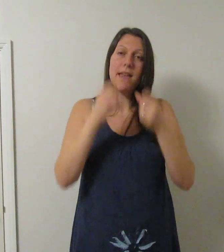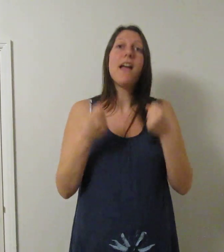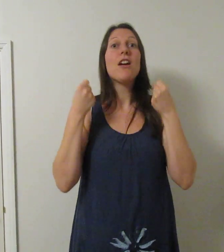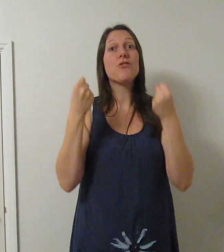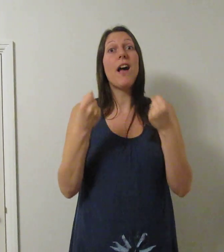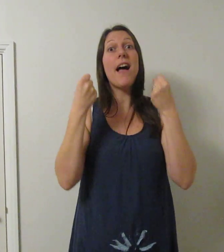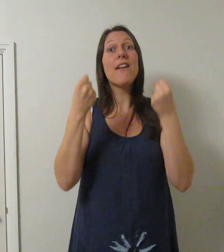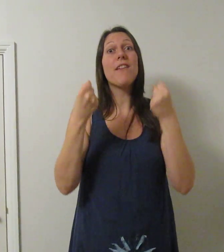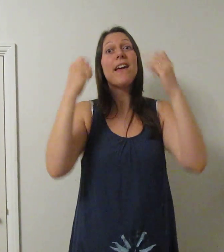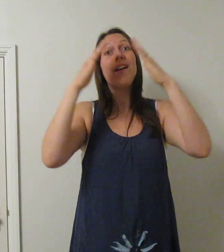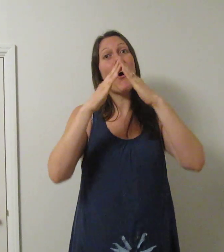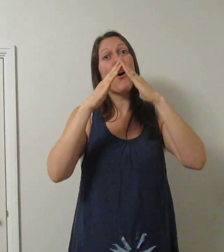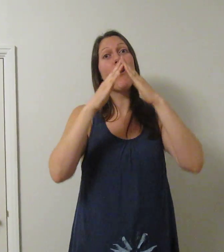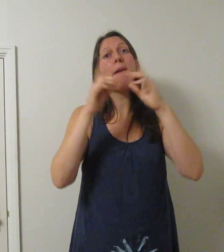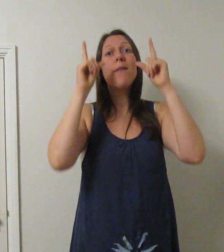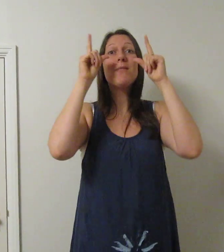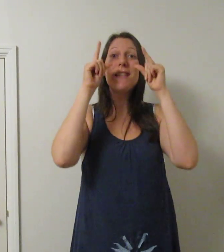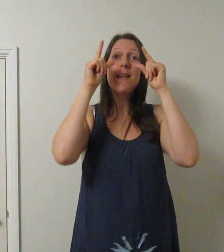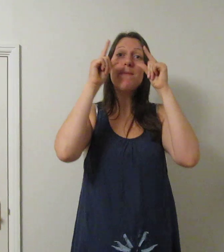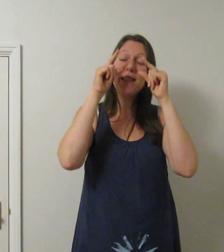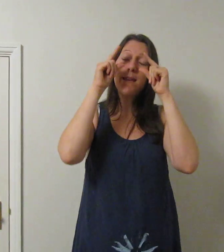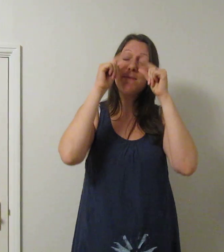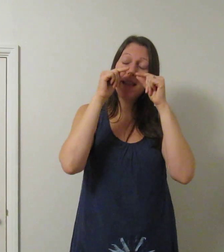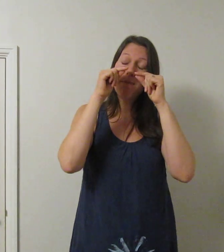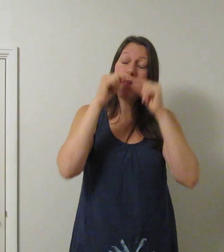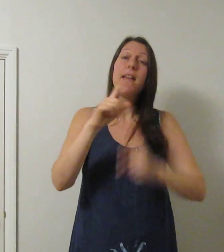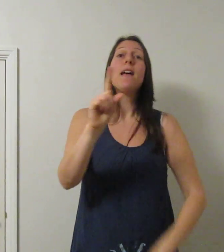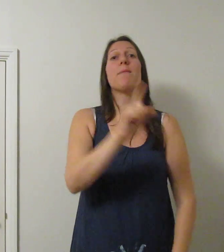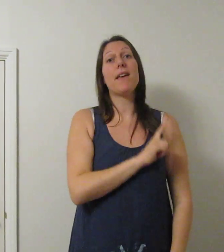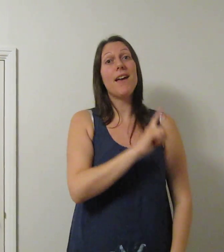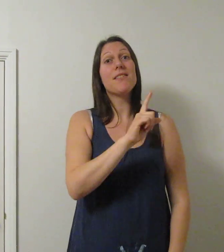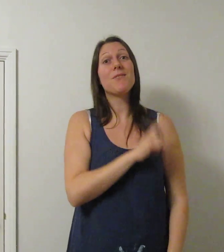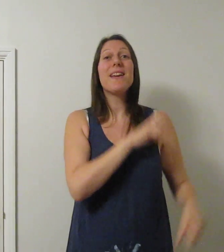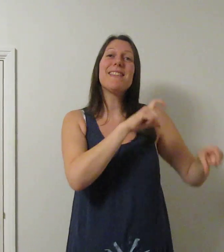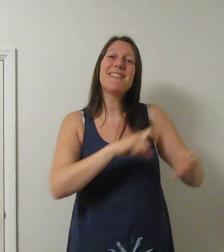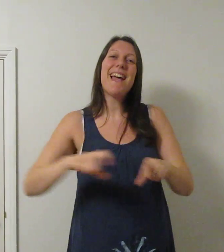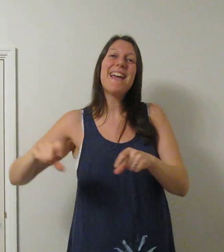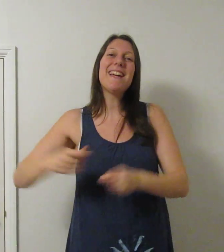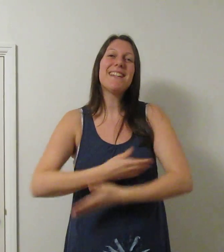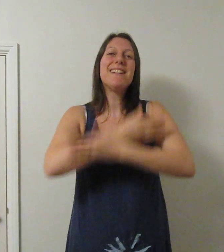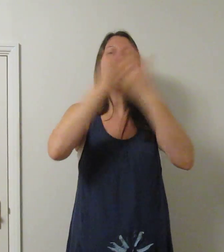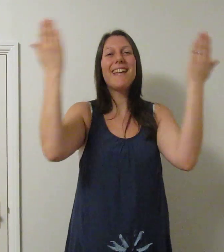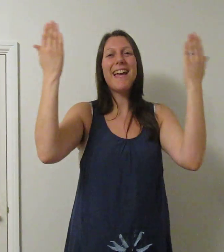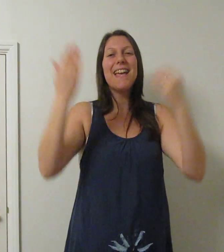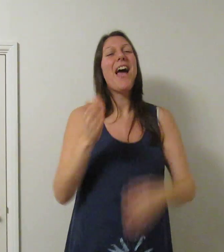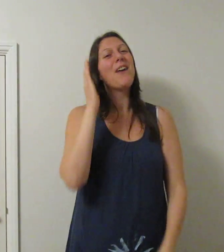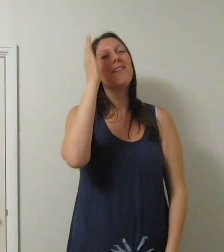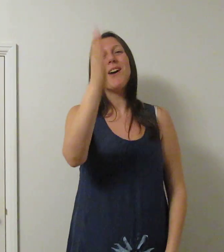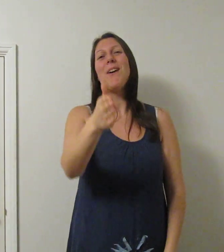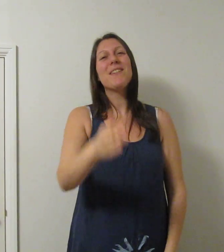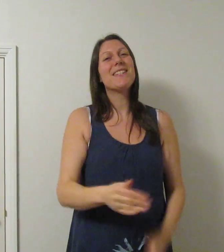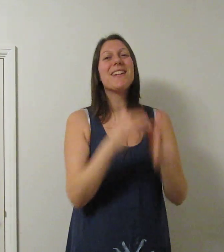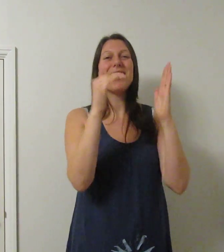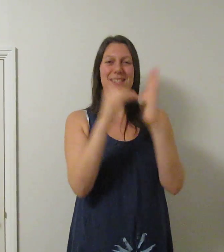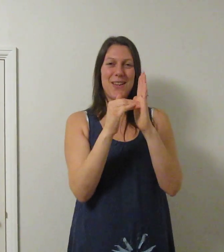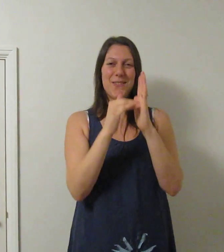Driving home and we're sleep, sleep, sleepy Because we stayed all day We're going to the zoo,